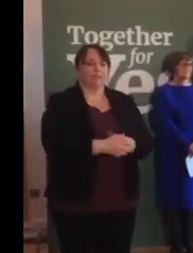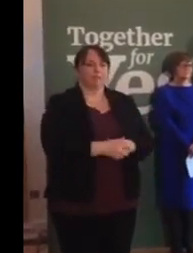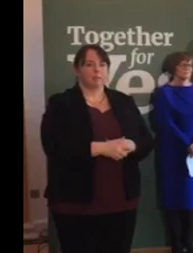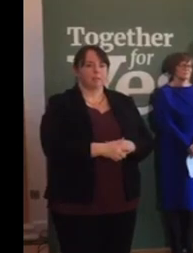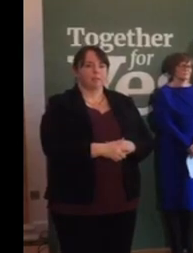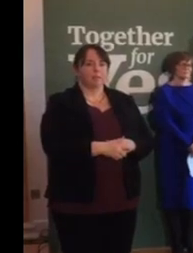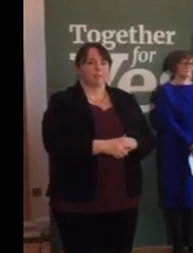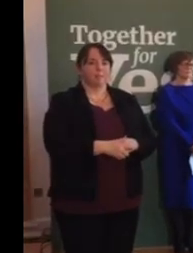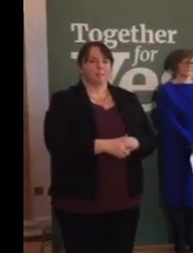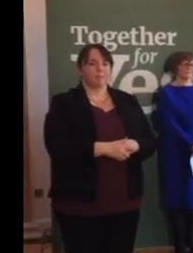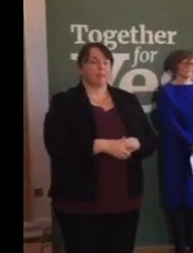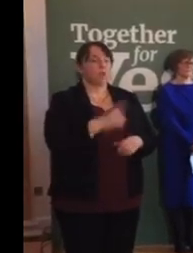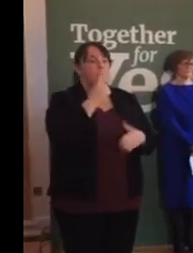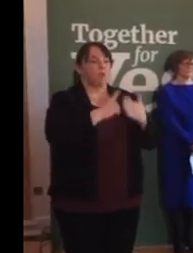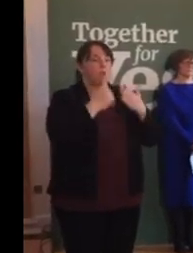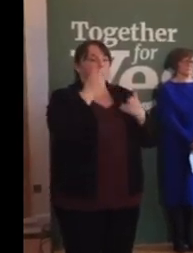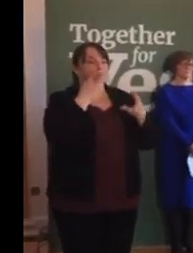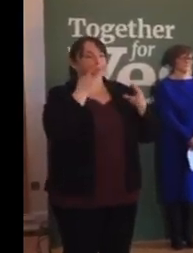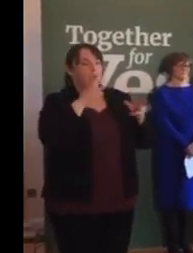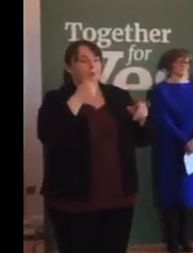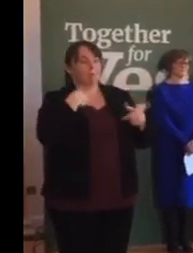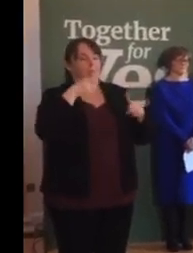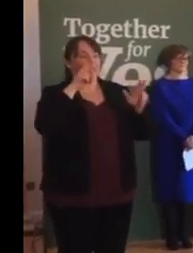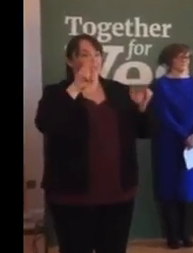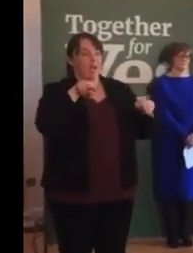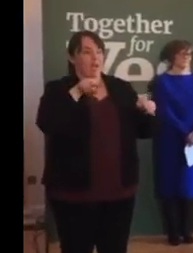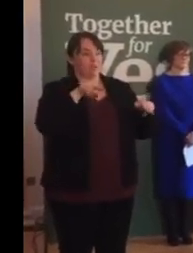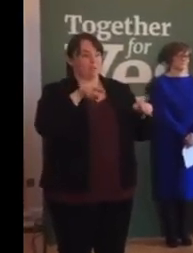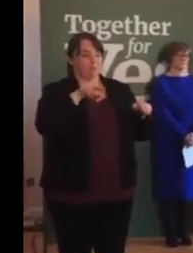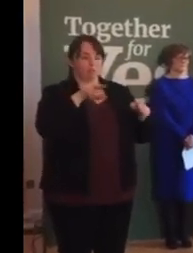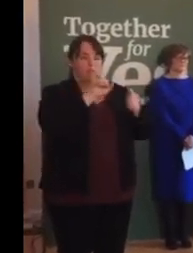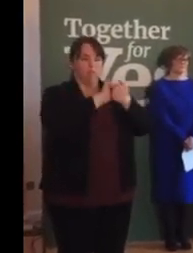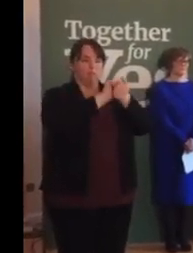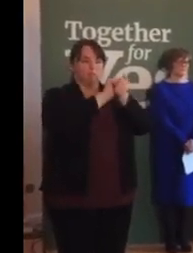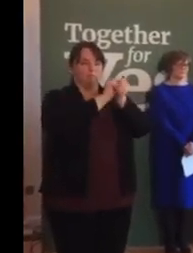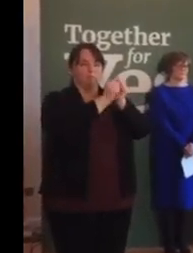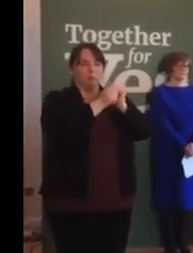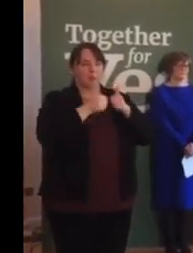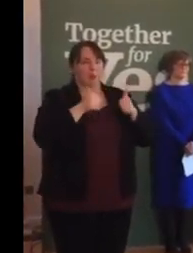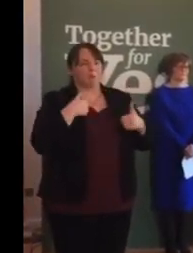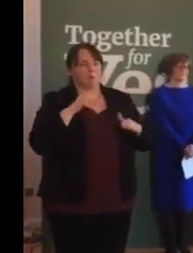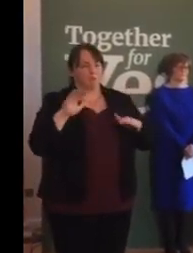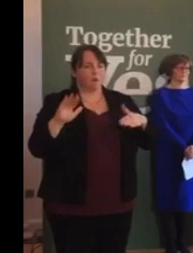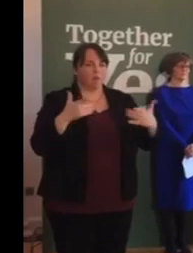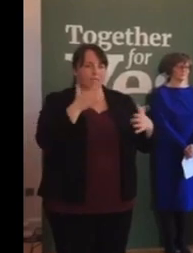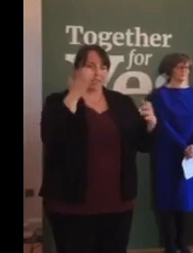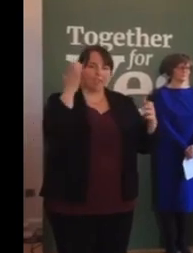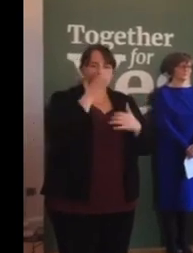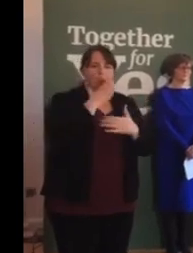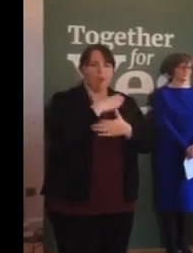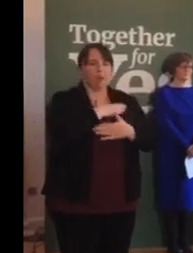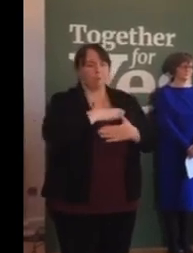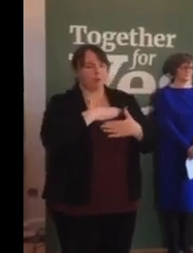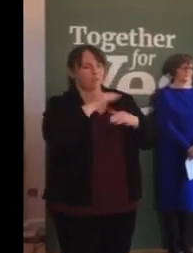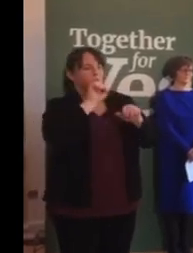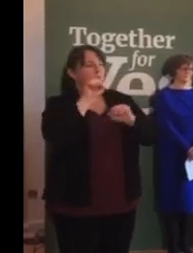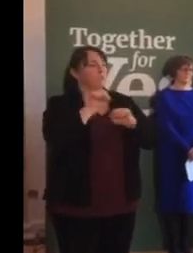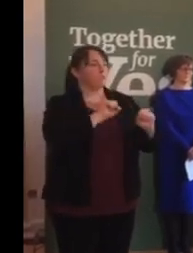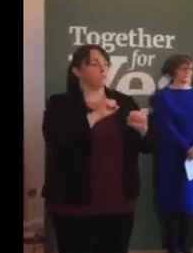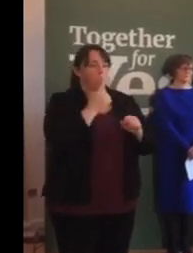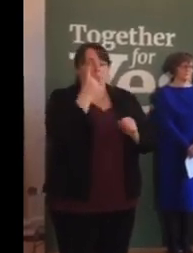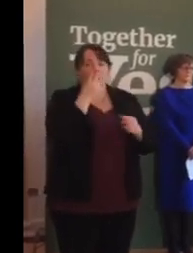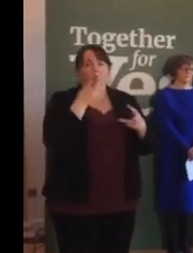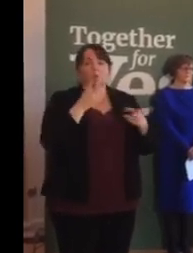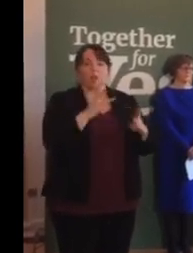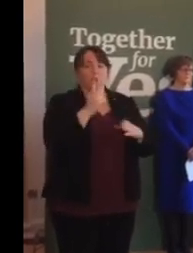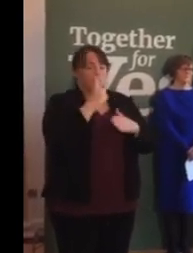The only way we can move to provide that care, that compassion, those services. The only